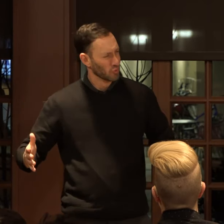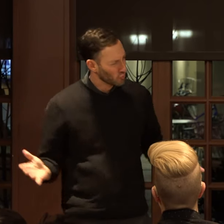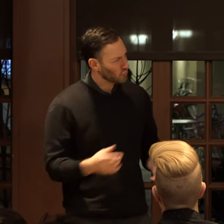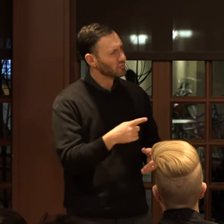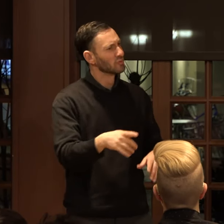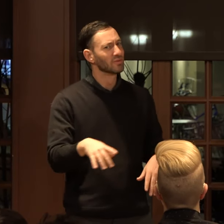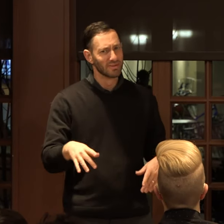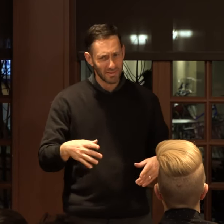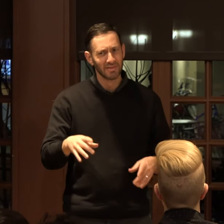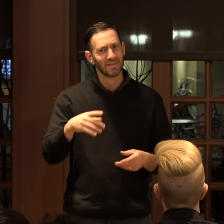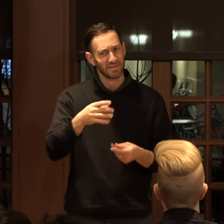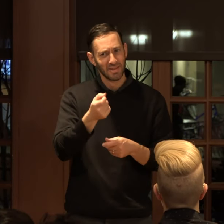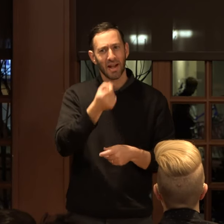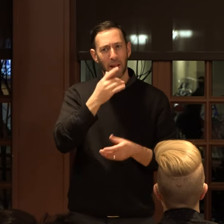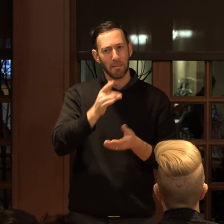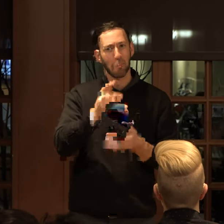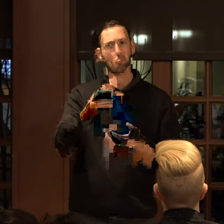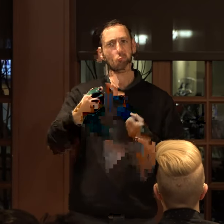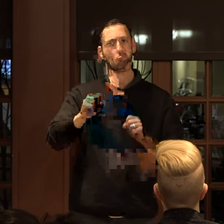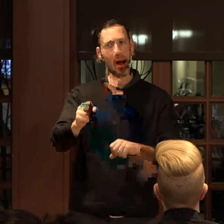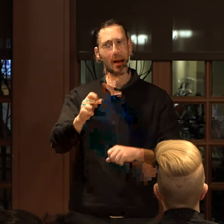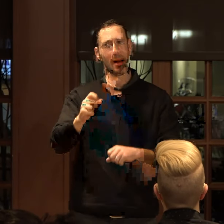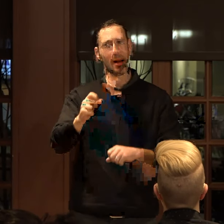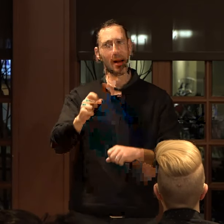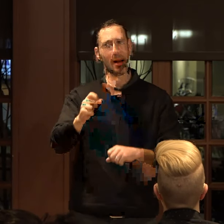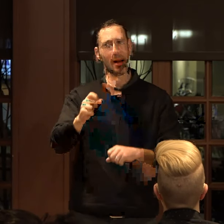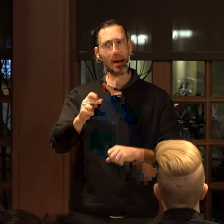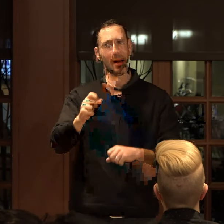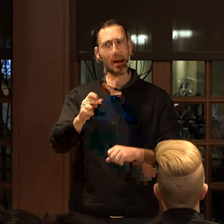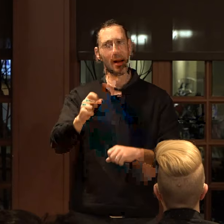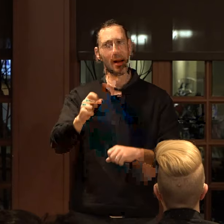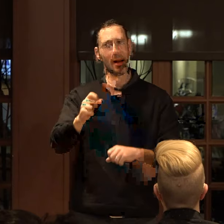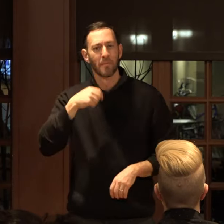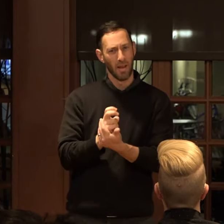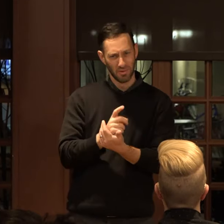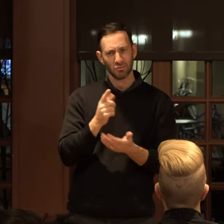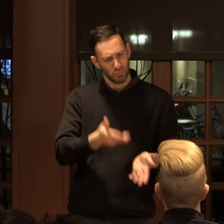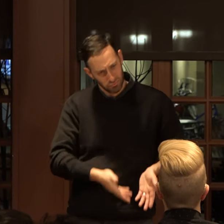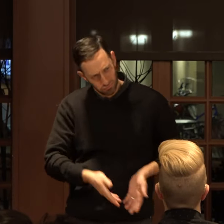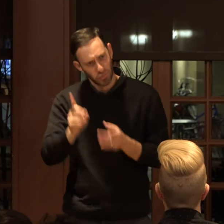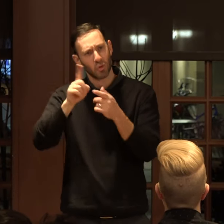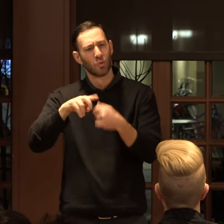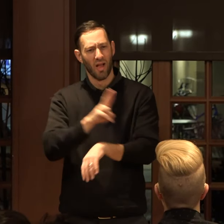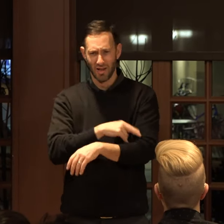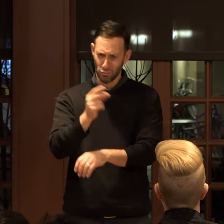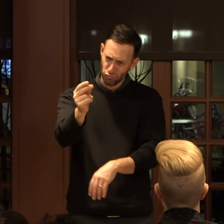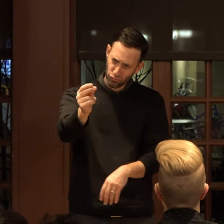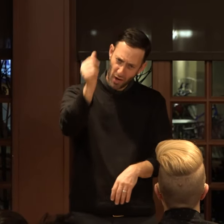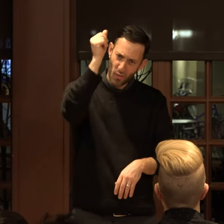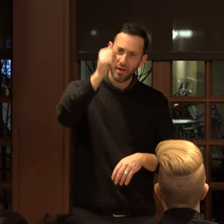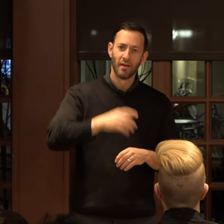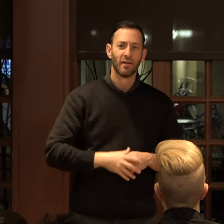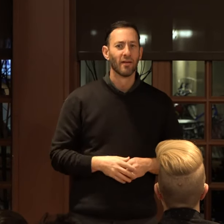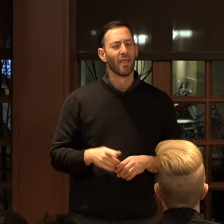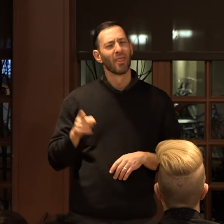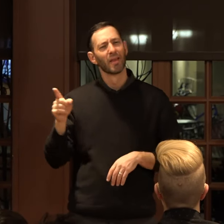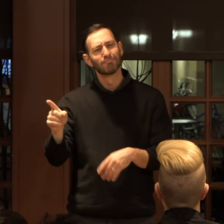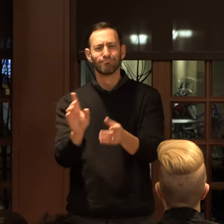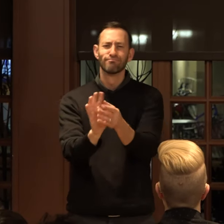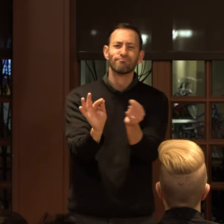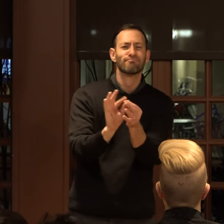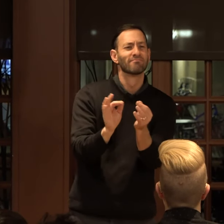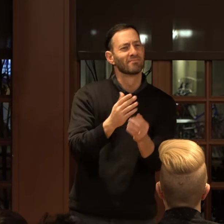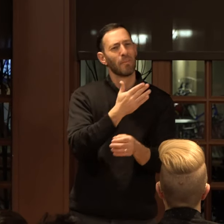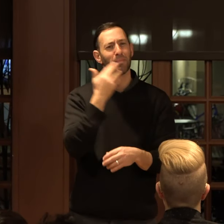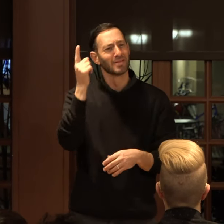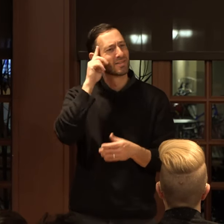or try smoking weed. My aunt's co-worker warns my mother that I have epilepsy in her hospital right away. They interject with the best of